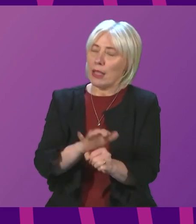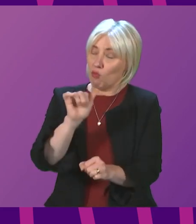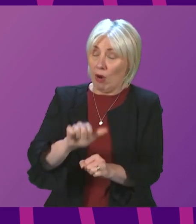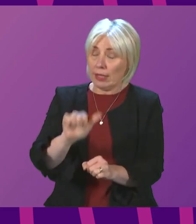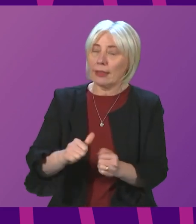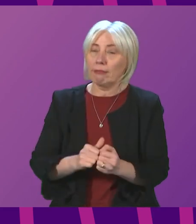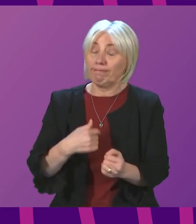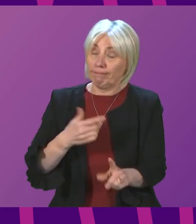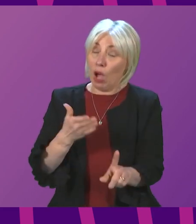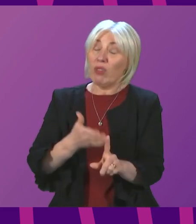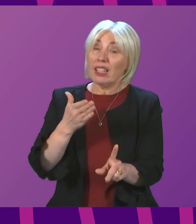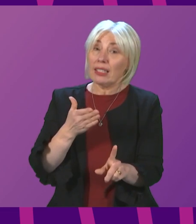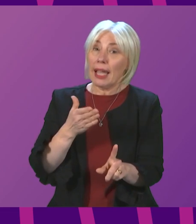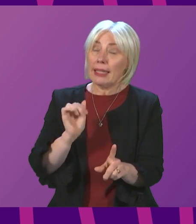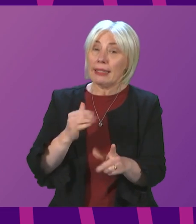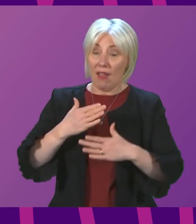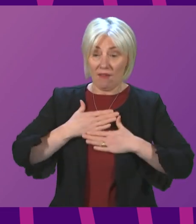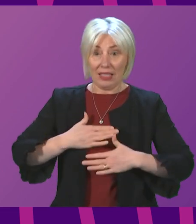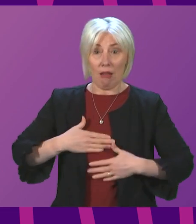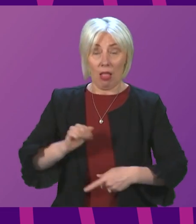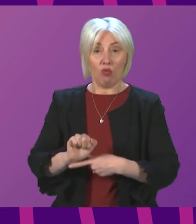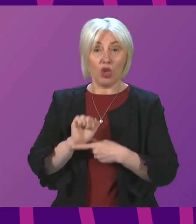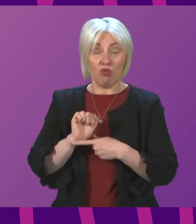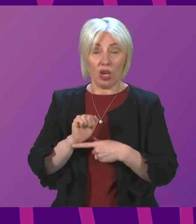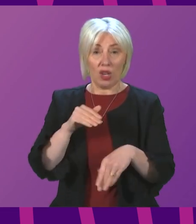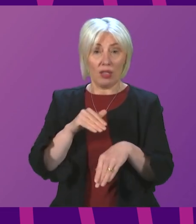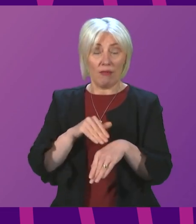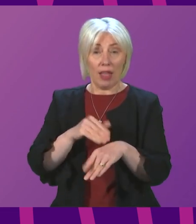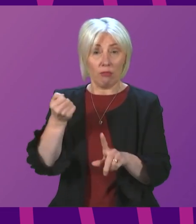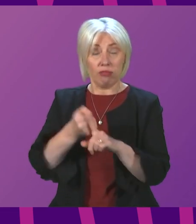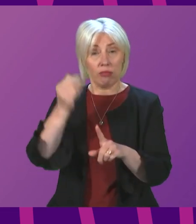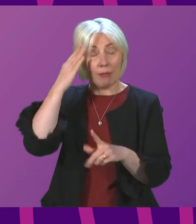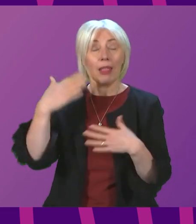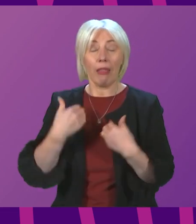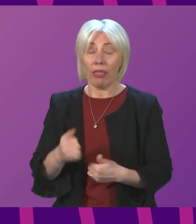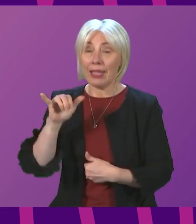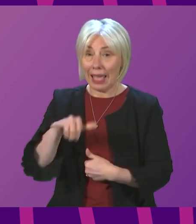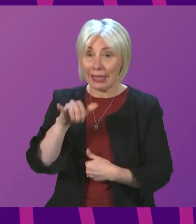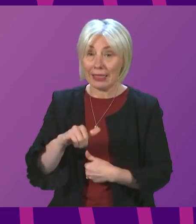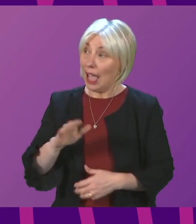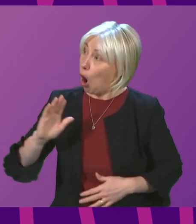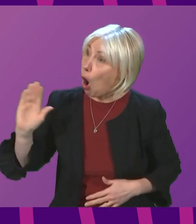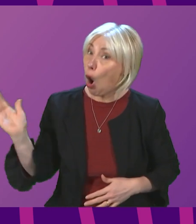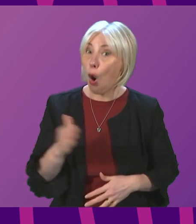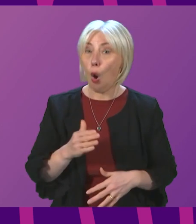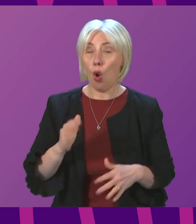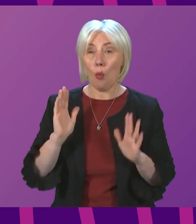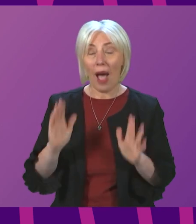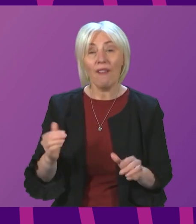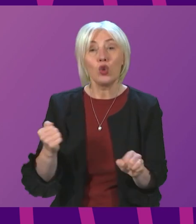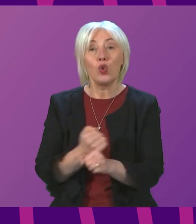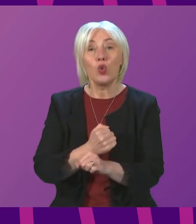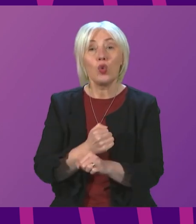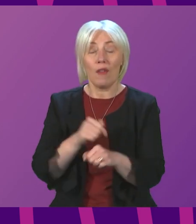I do recognise that physical restrictions have a mental health impact. Everything we've had to do in response to this